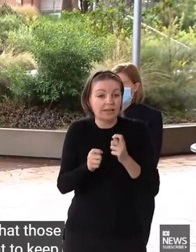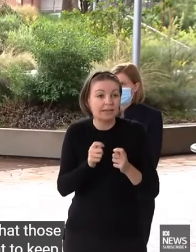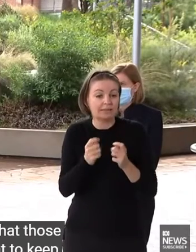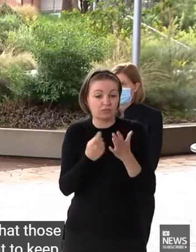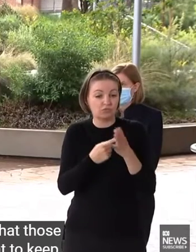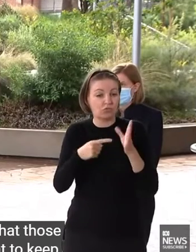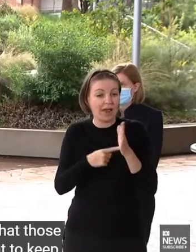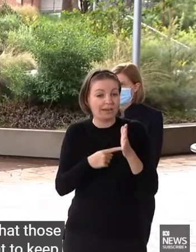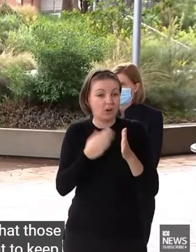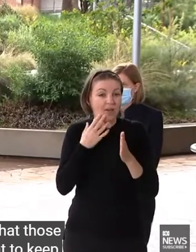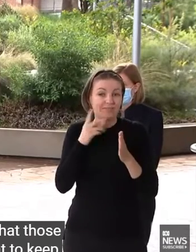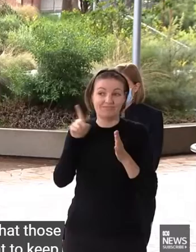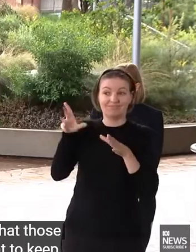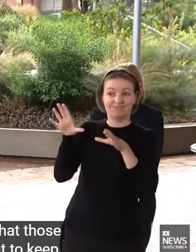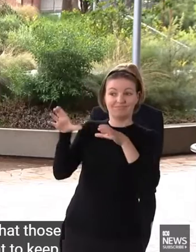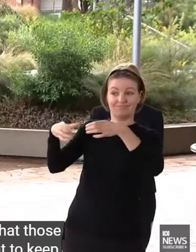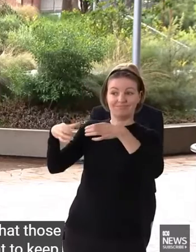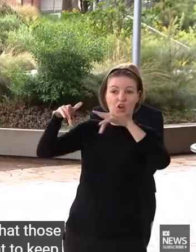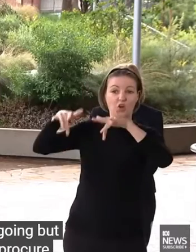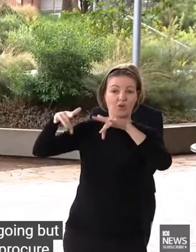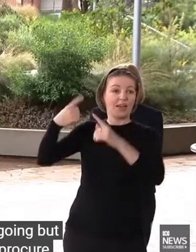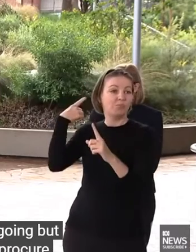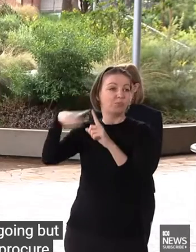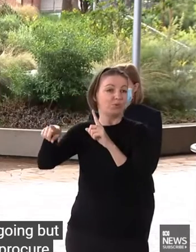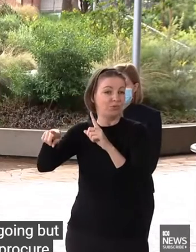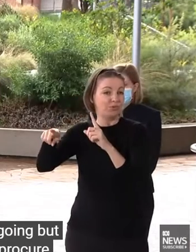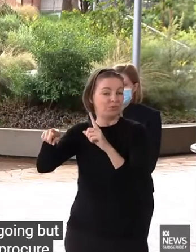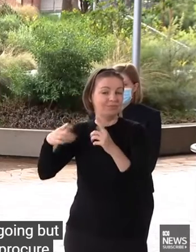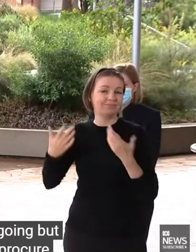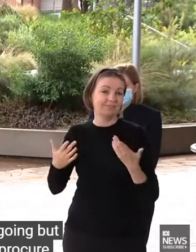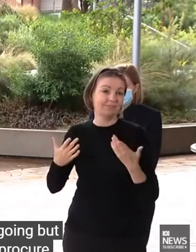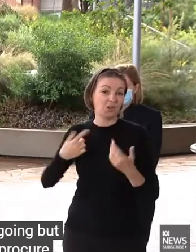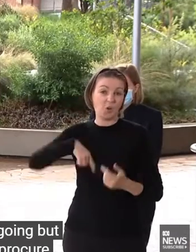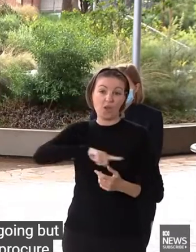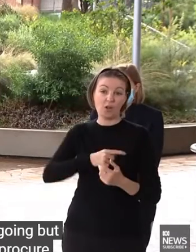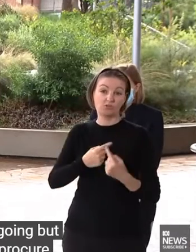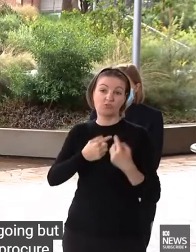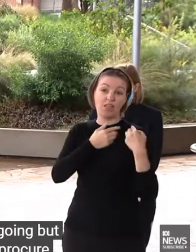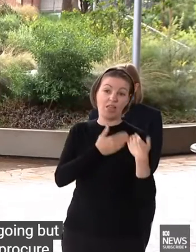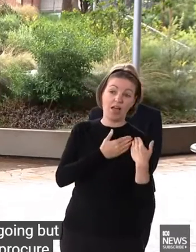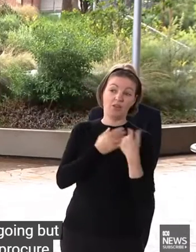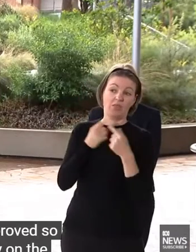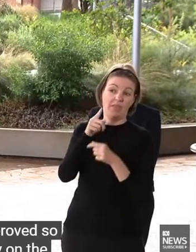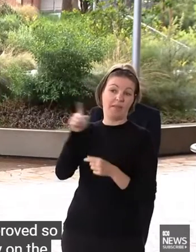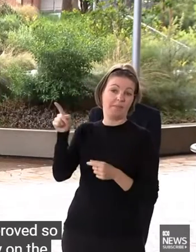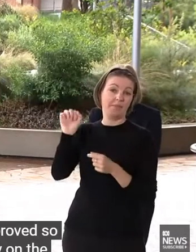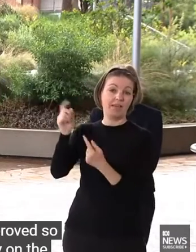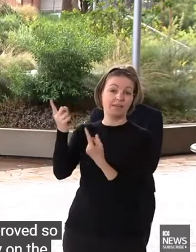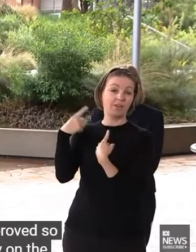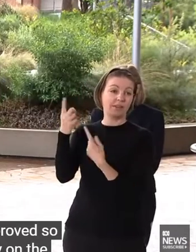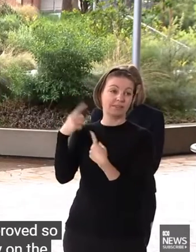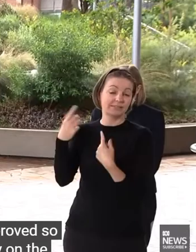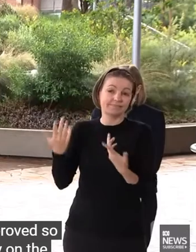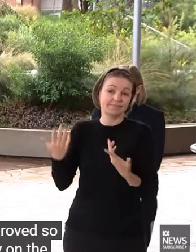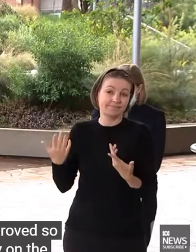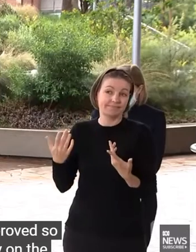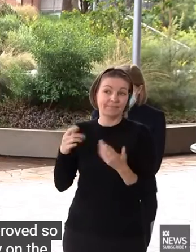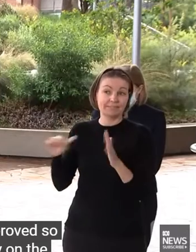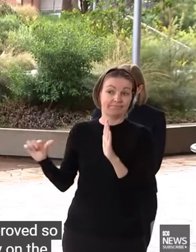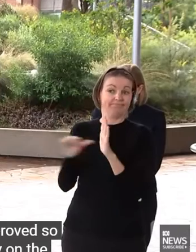we obviously rely on the advice from the TGA. That provides greater restrictions